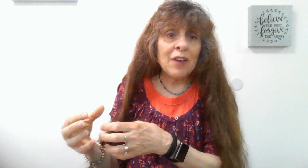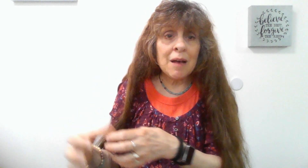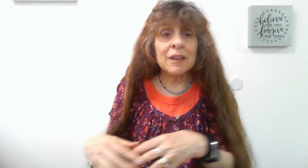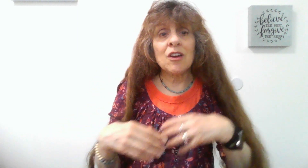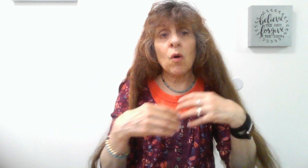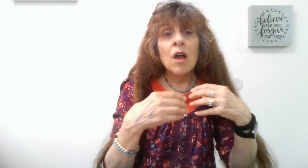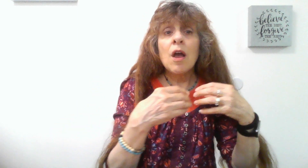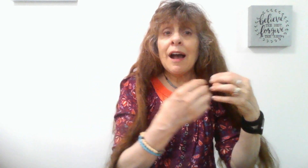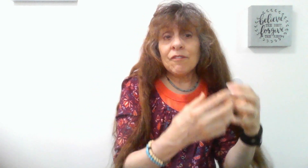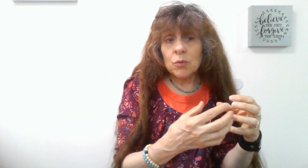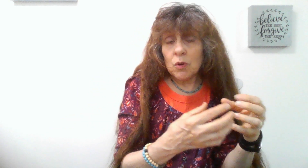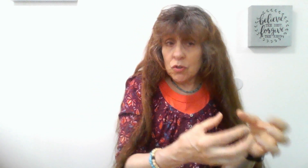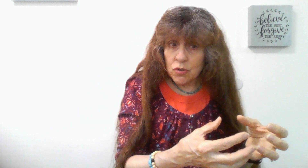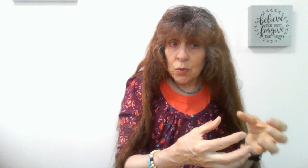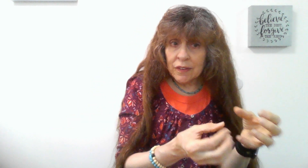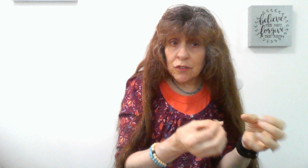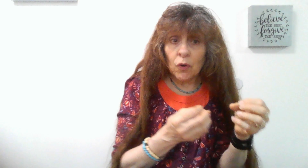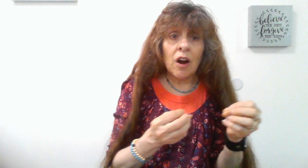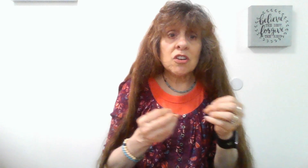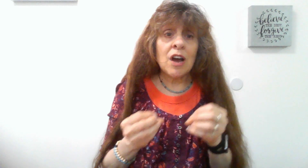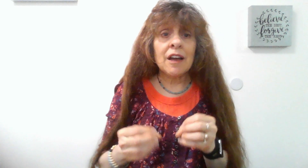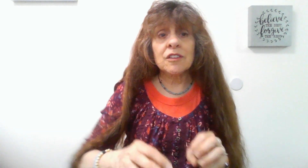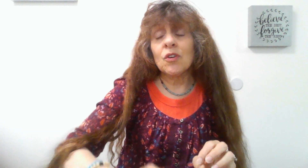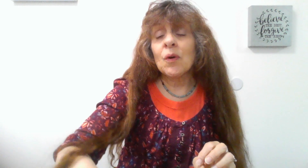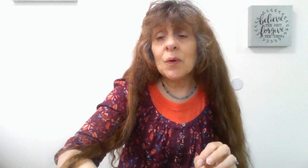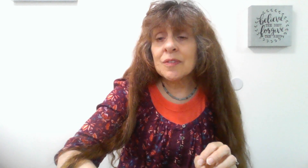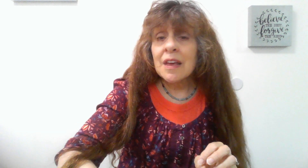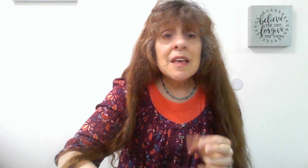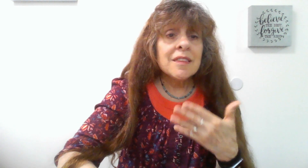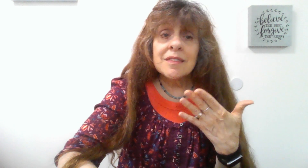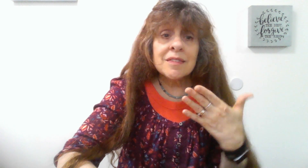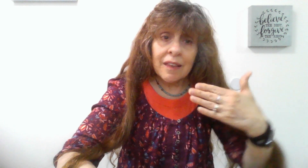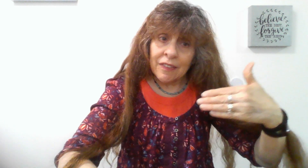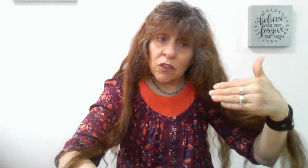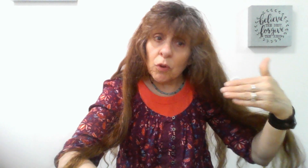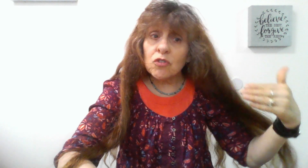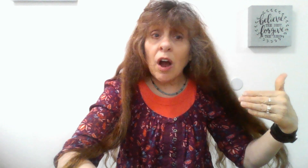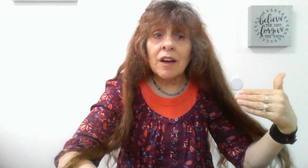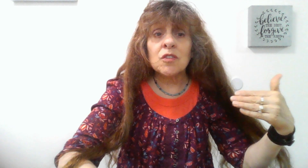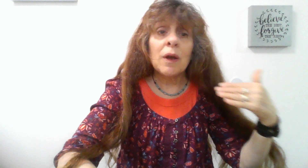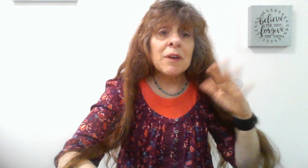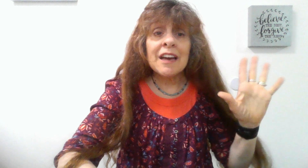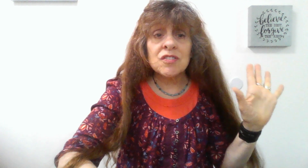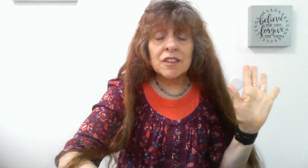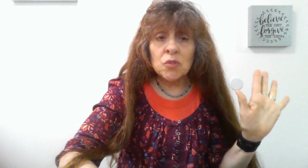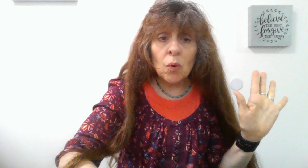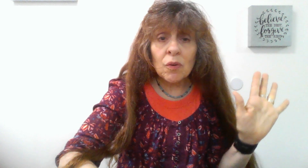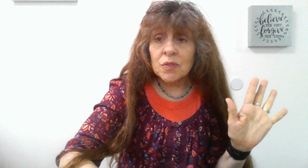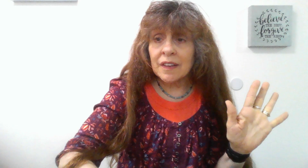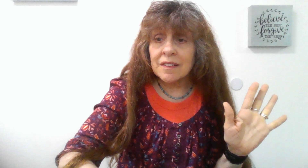family or have to do this for our child or things will draw us away. We can't just ignore those things